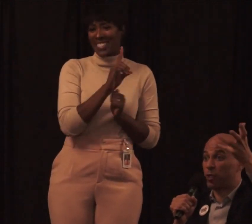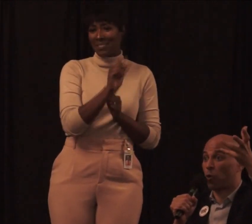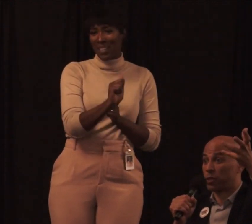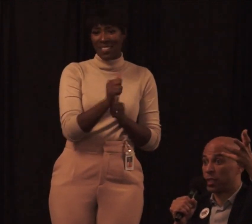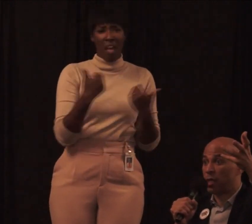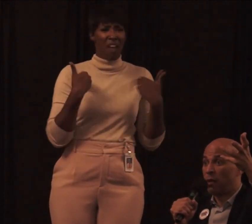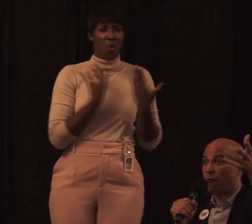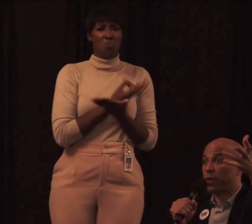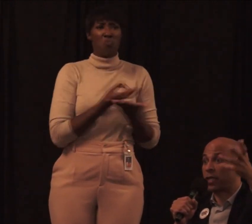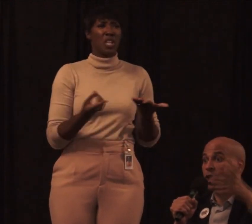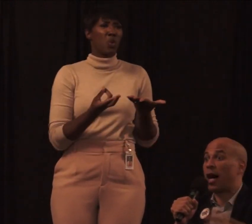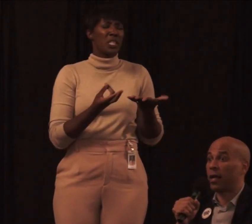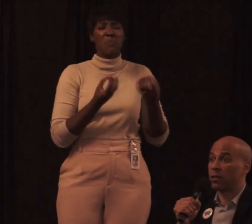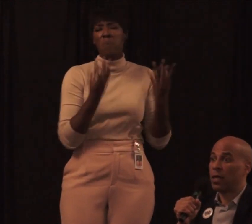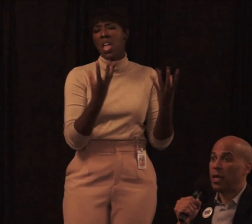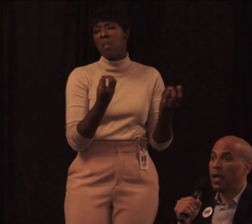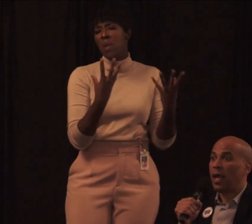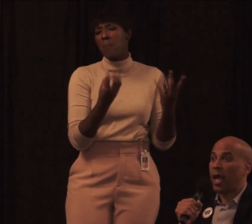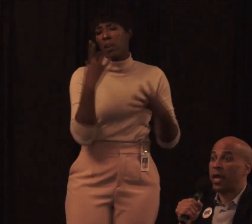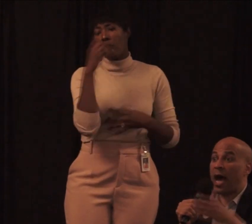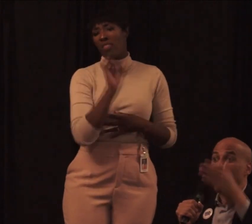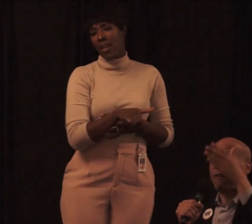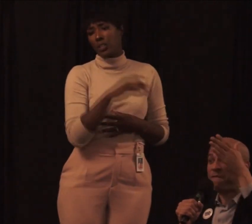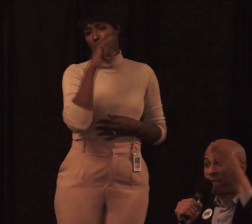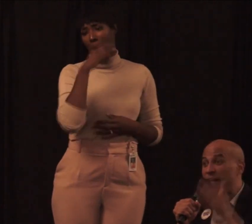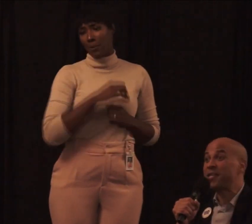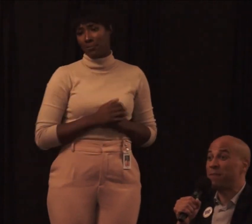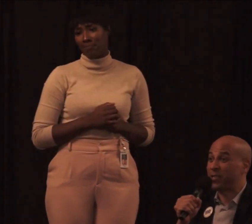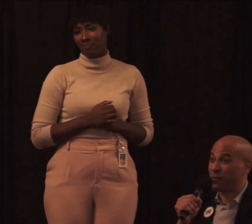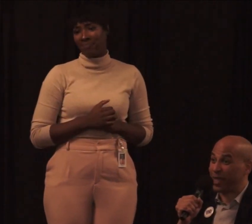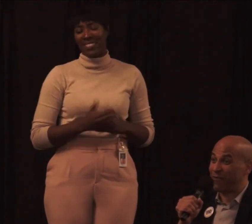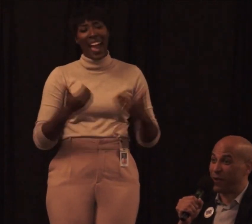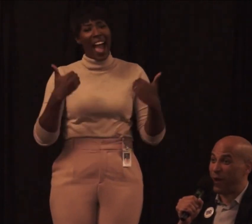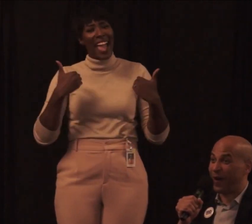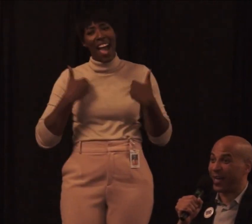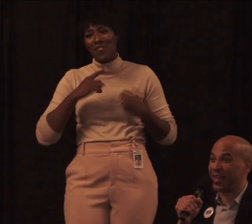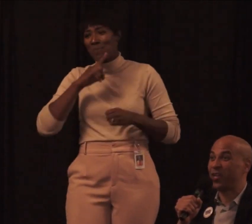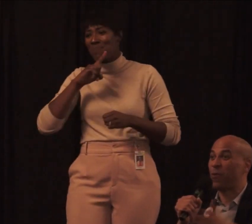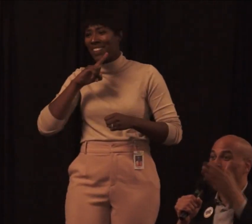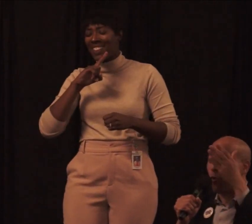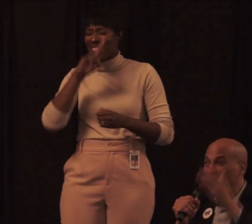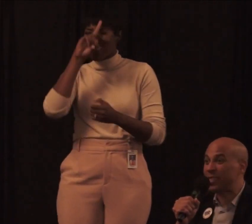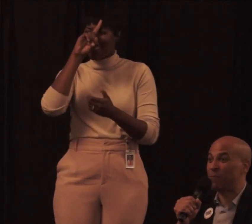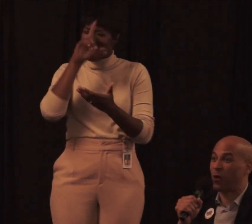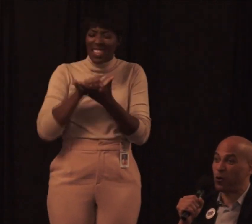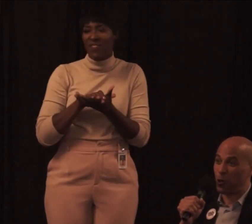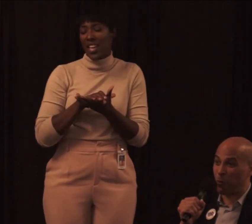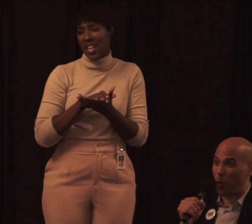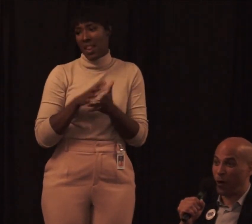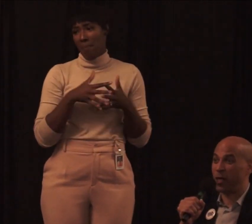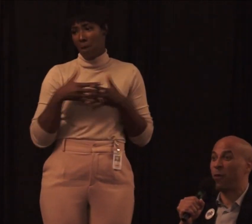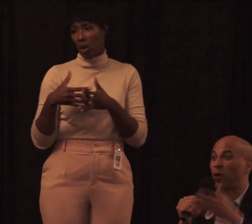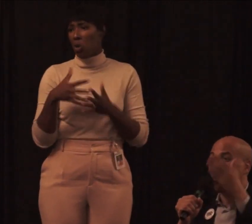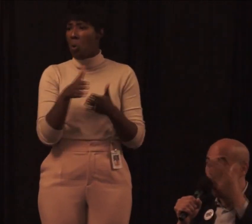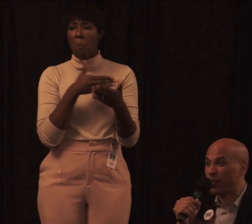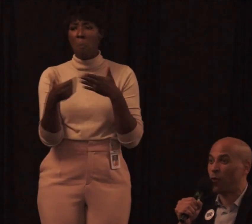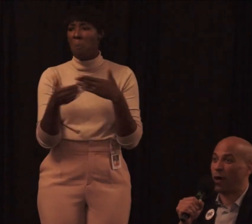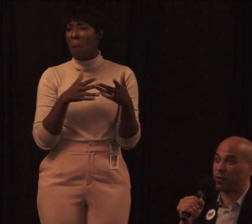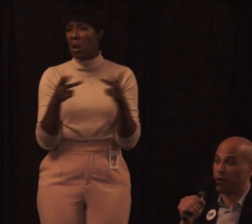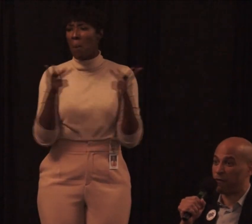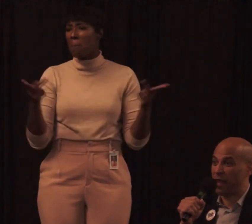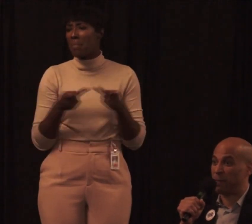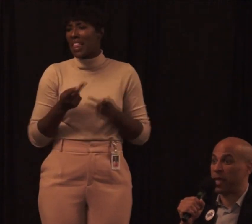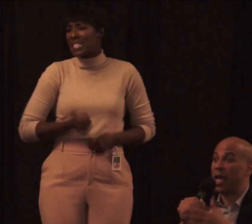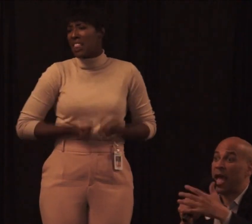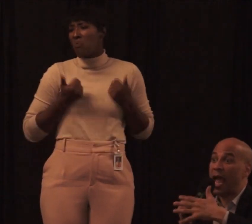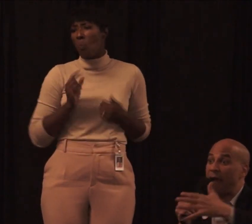lots of resources for that child. And I have a fundamental belief in America that no matter what zip code you were born in, no matter what the